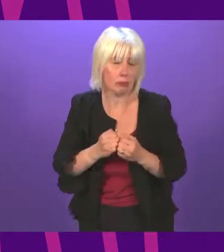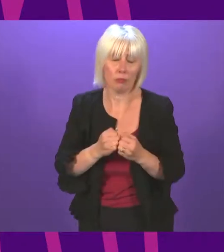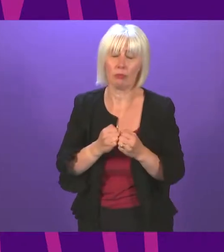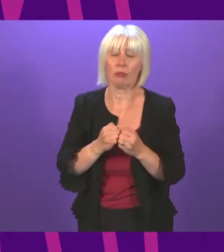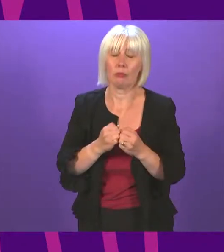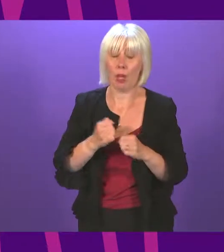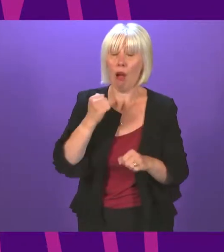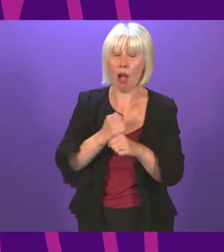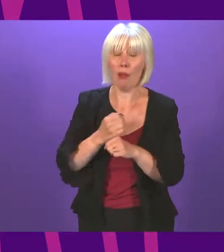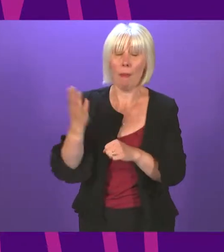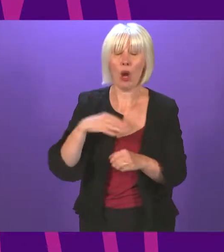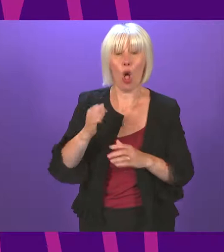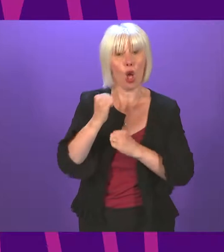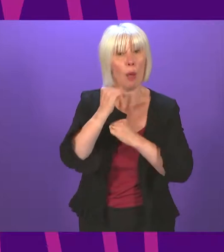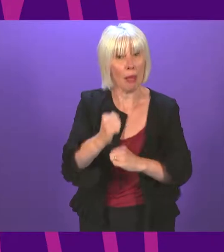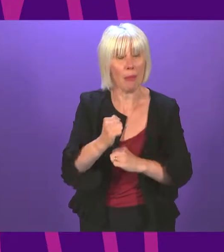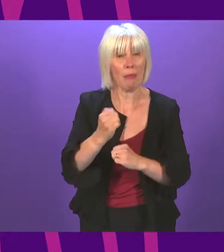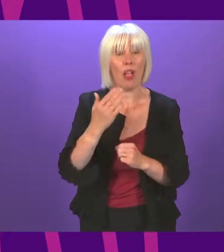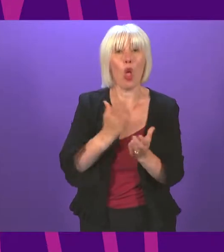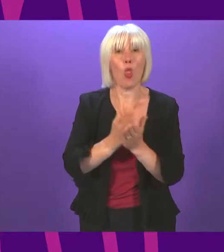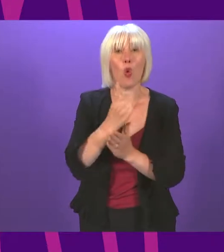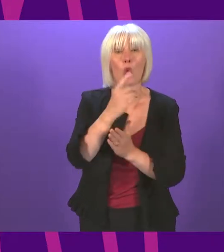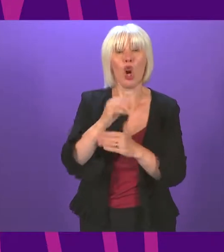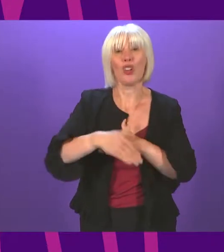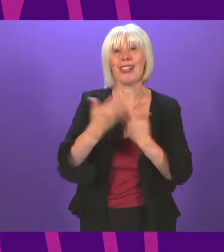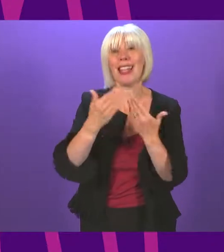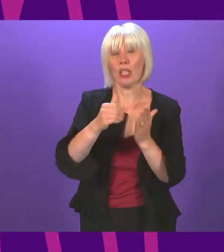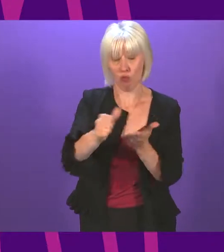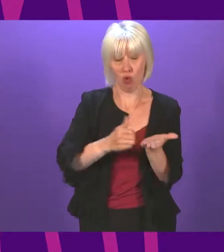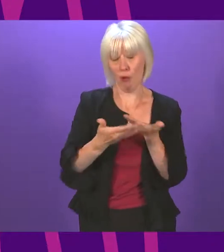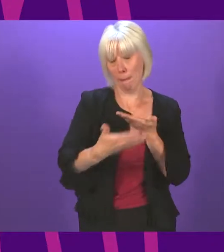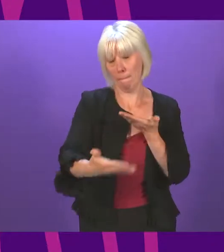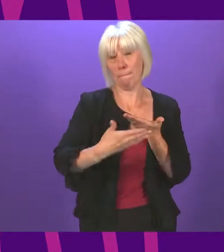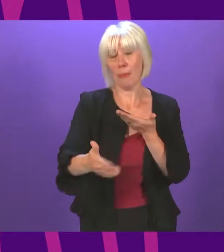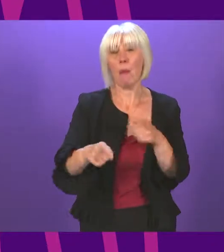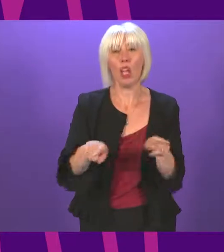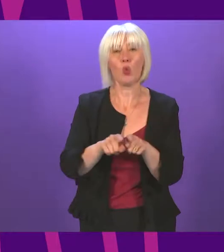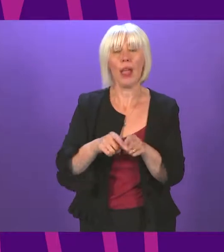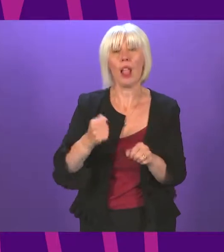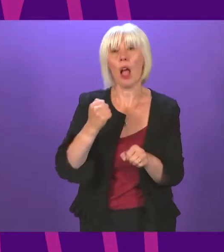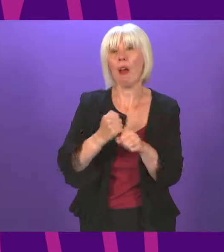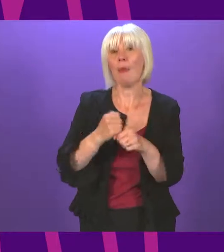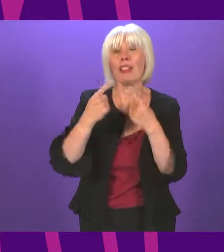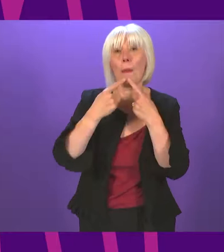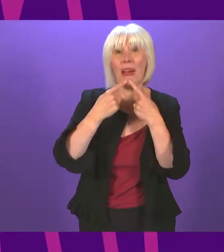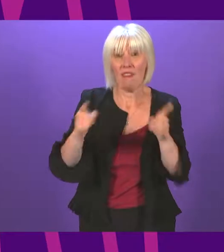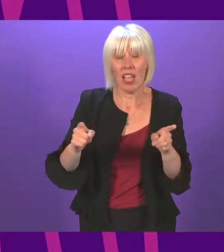all of its commitments in the 100 days programme, but there will, of course, be other things in the Government's manifesto that we are determined to take